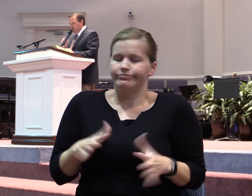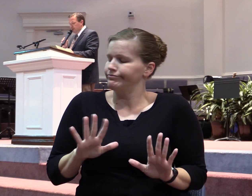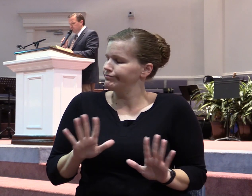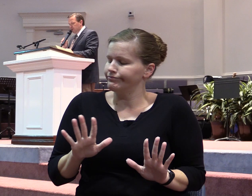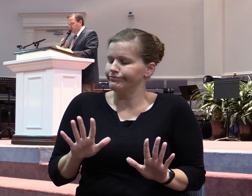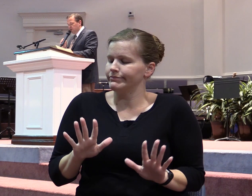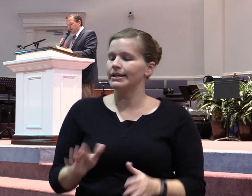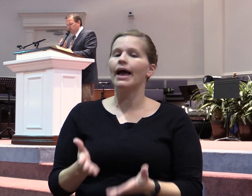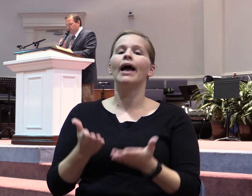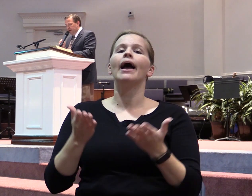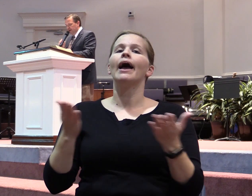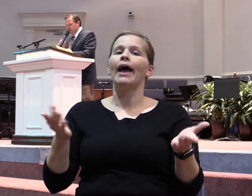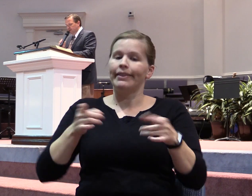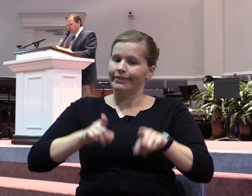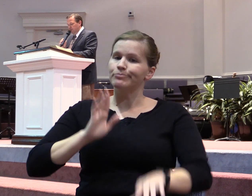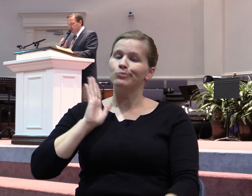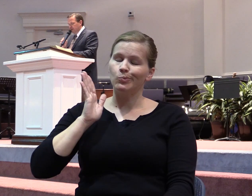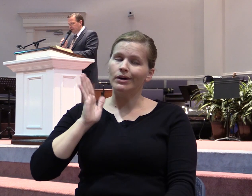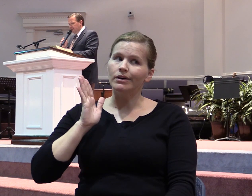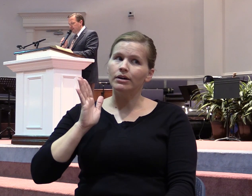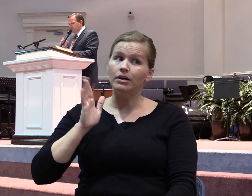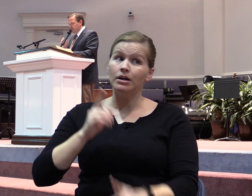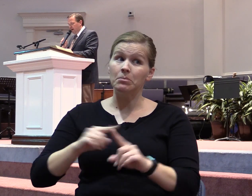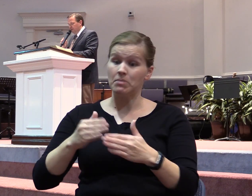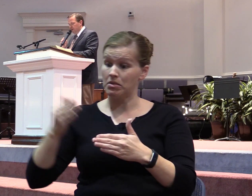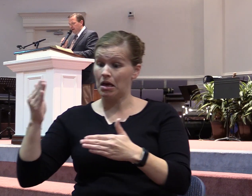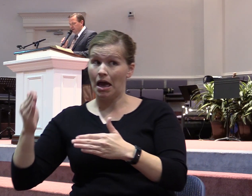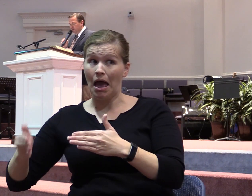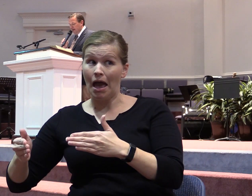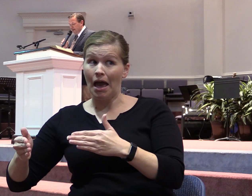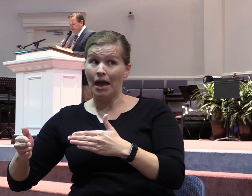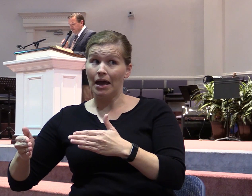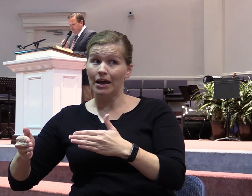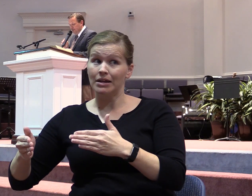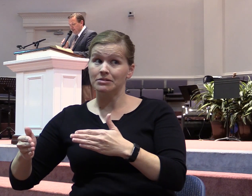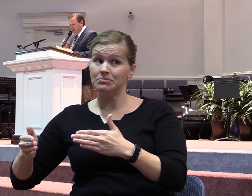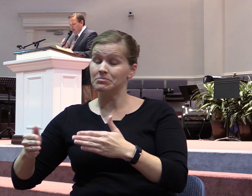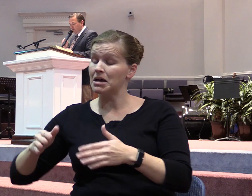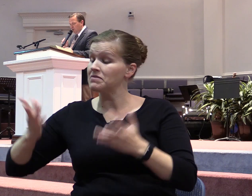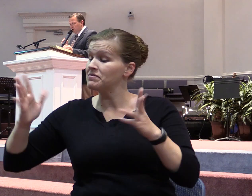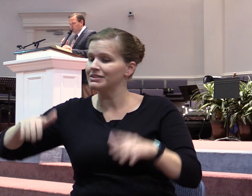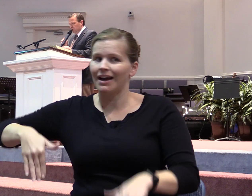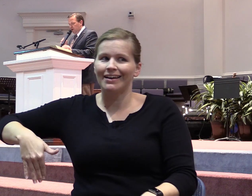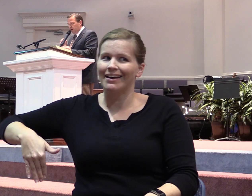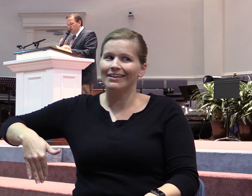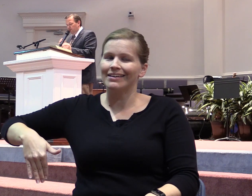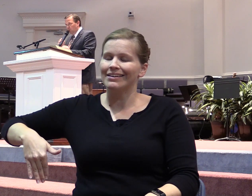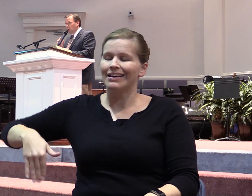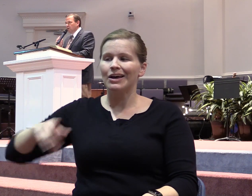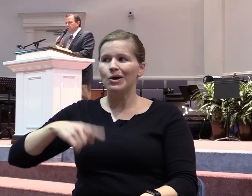things must first come to pass, but the end is not by and by. But when you shall hear of wars